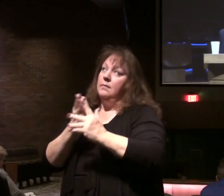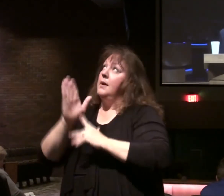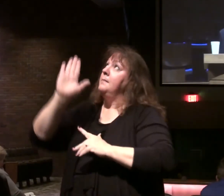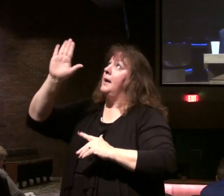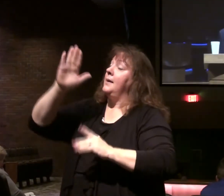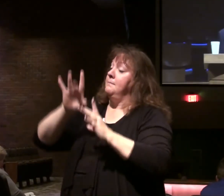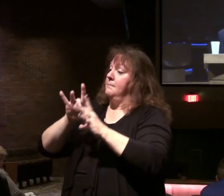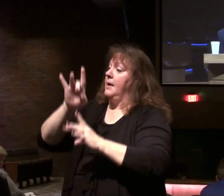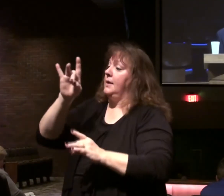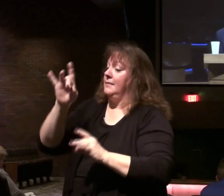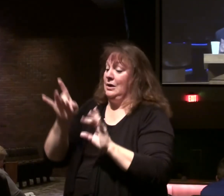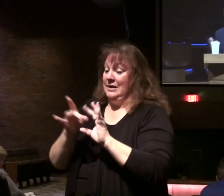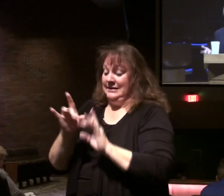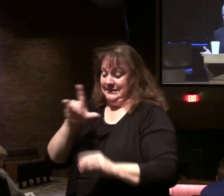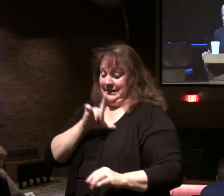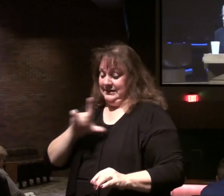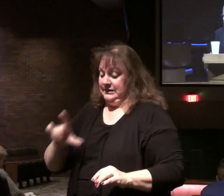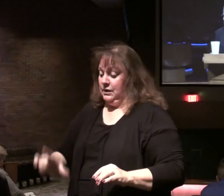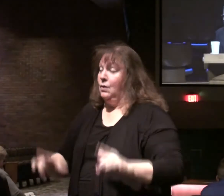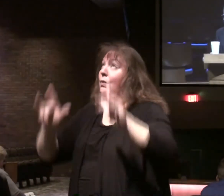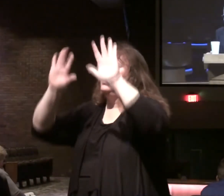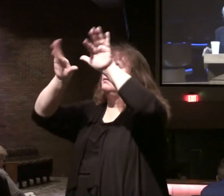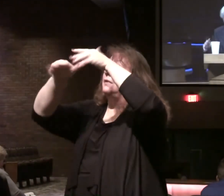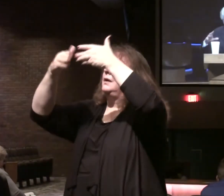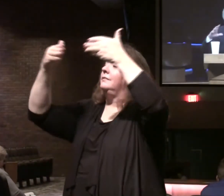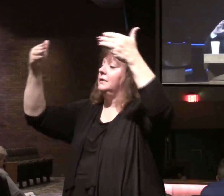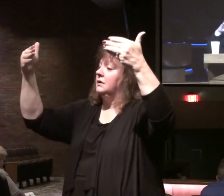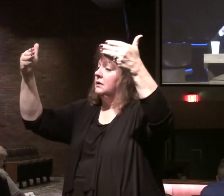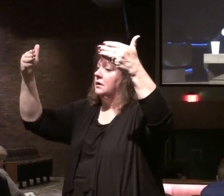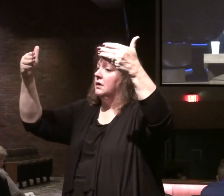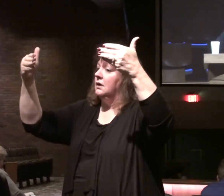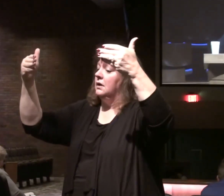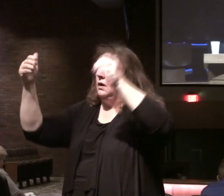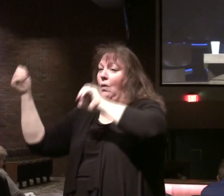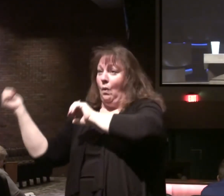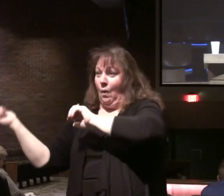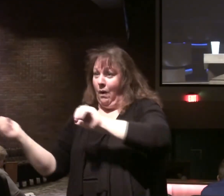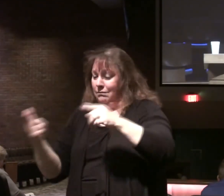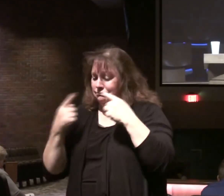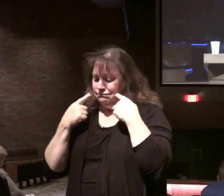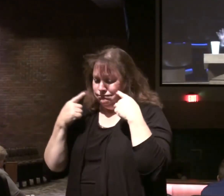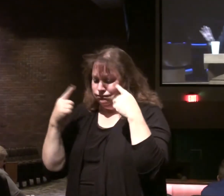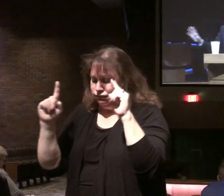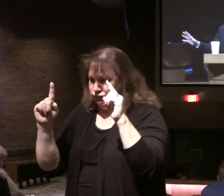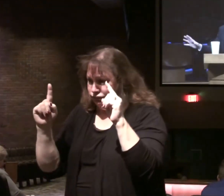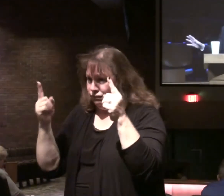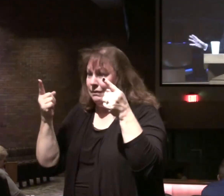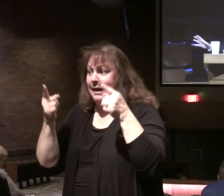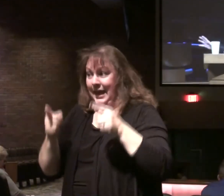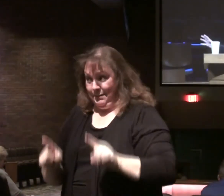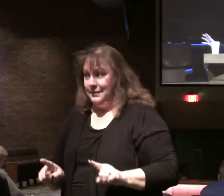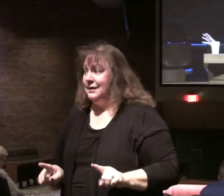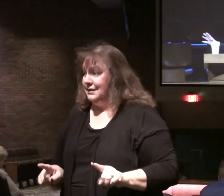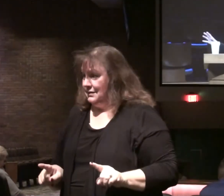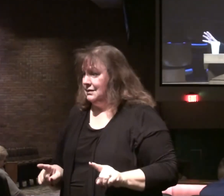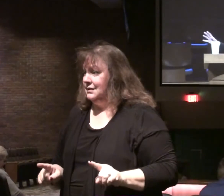spirit. Said the Lord of the hosts. So all of this is going to be accomplished. And carried out.